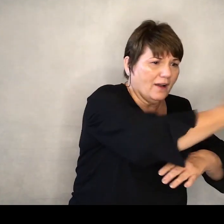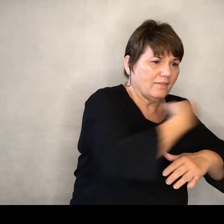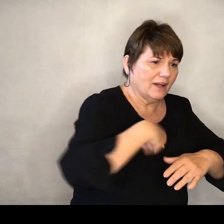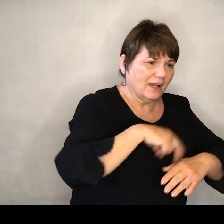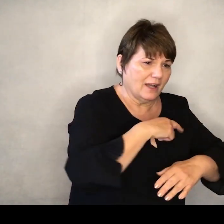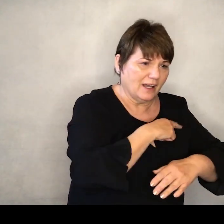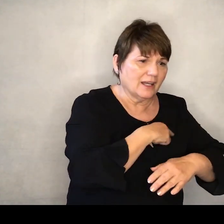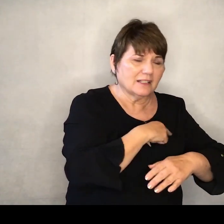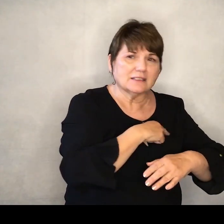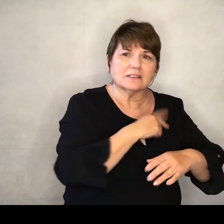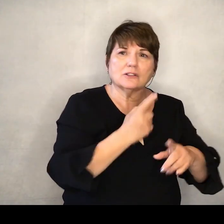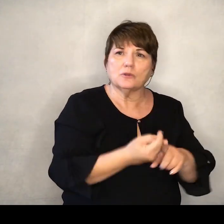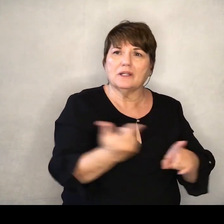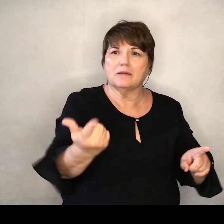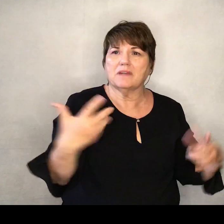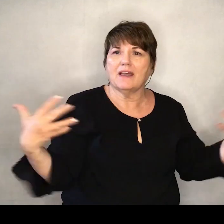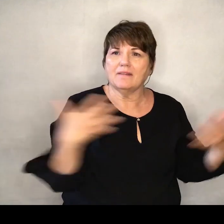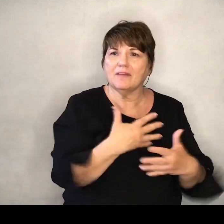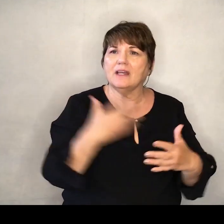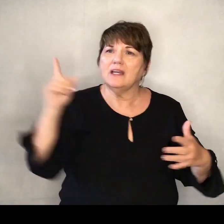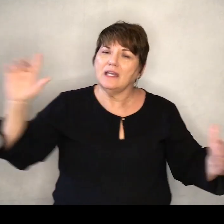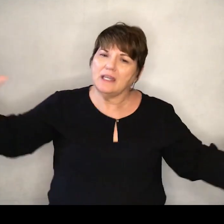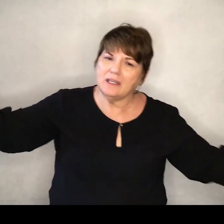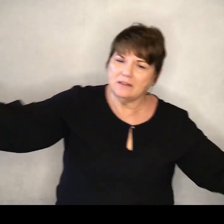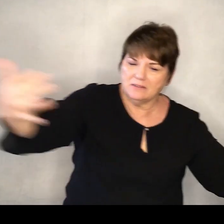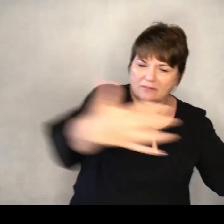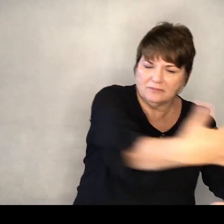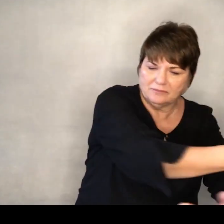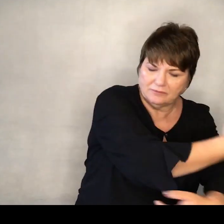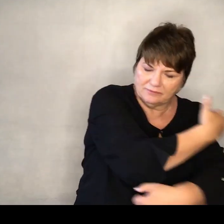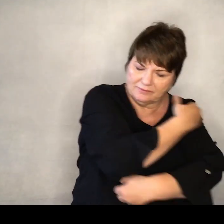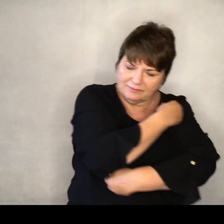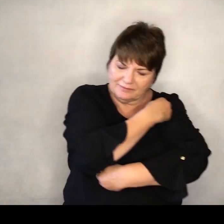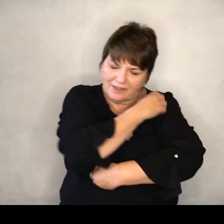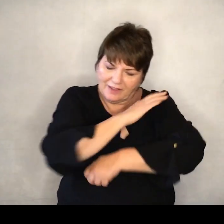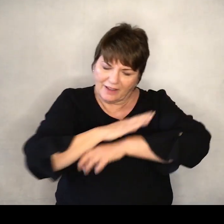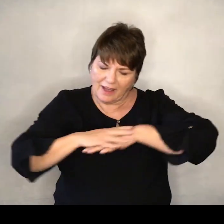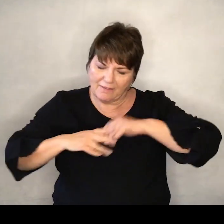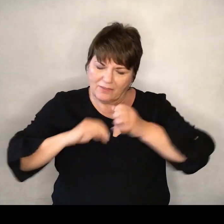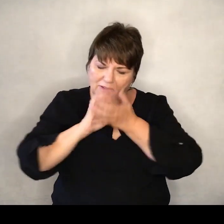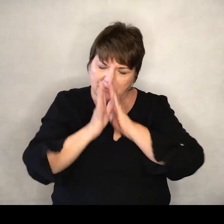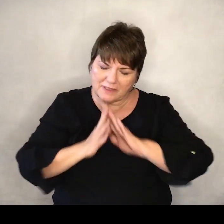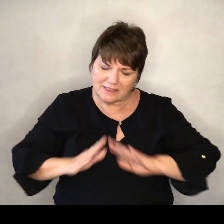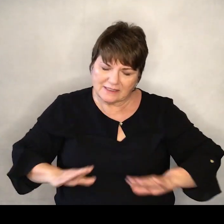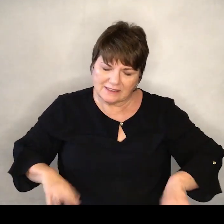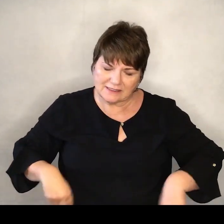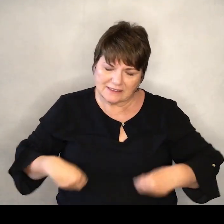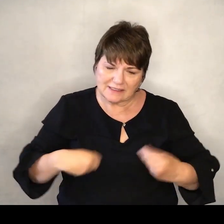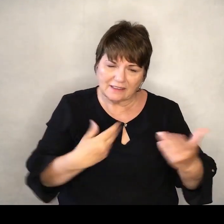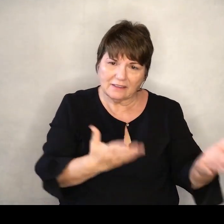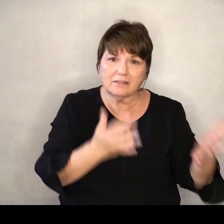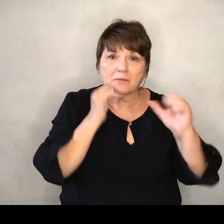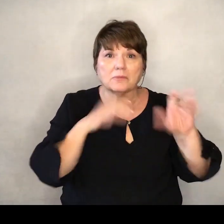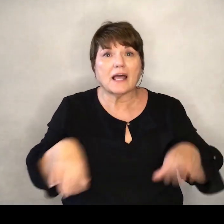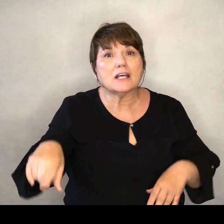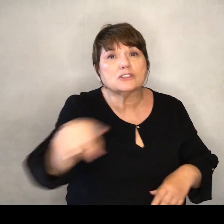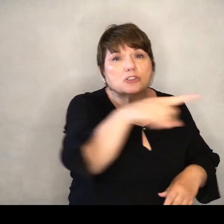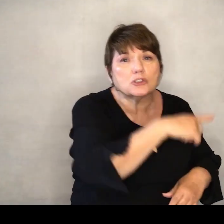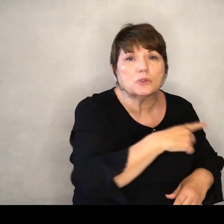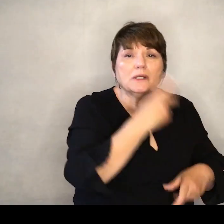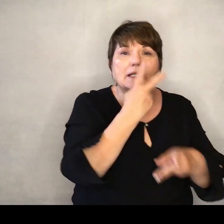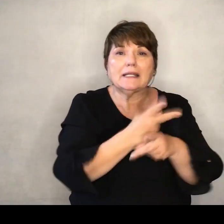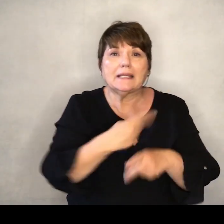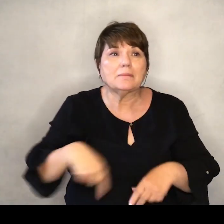rid us of fear, wraps us in his arms of comfort and peace. May he bless you and keep you